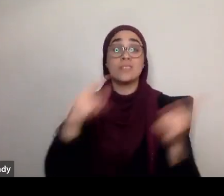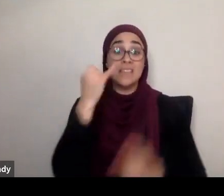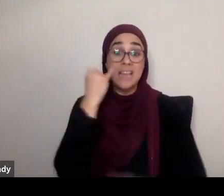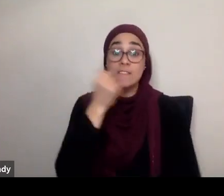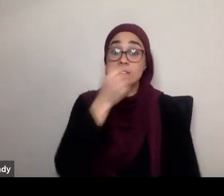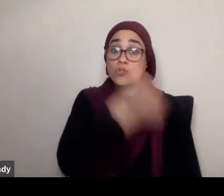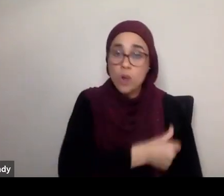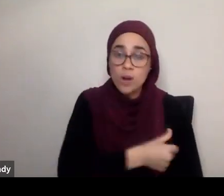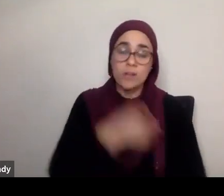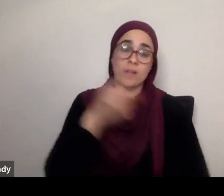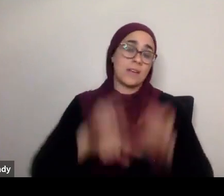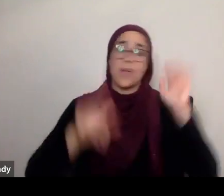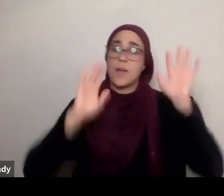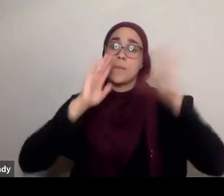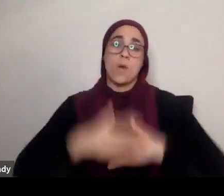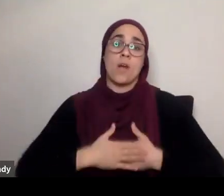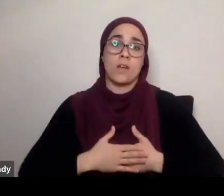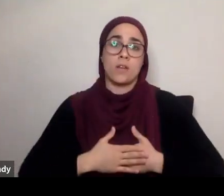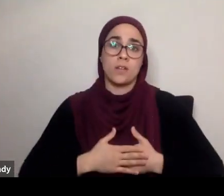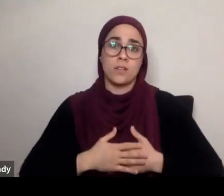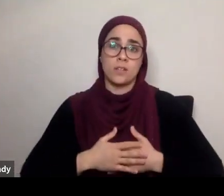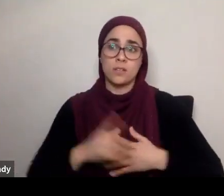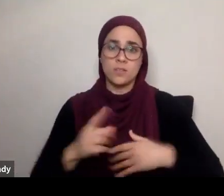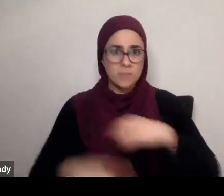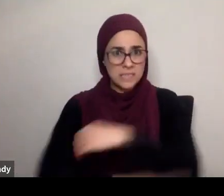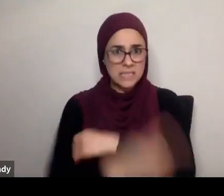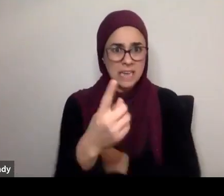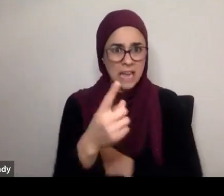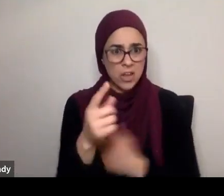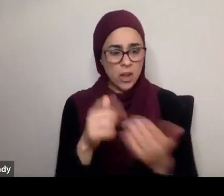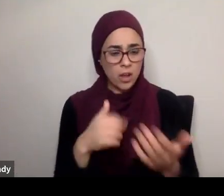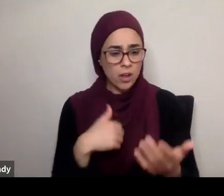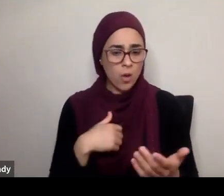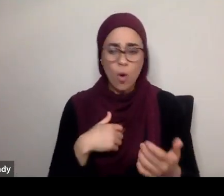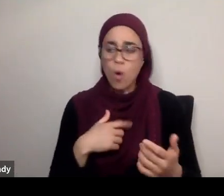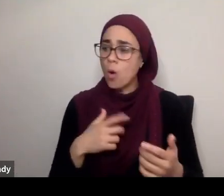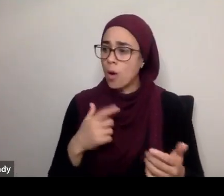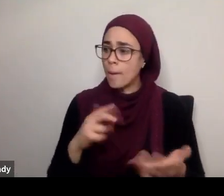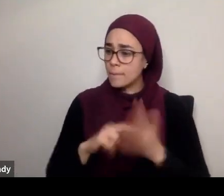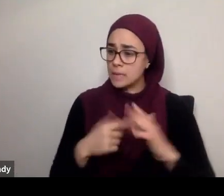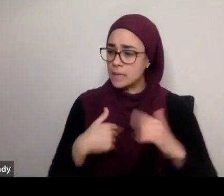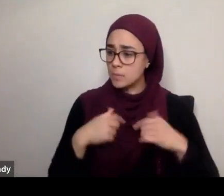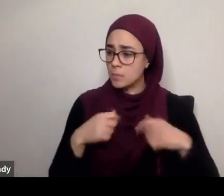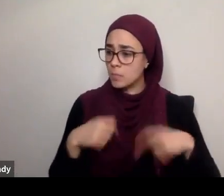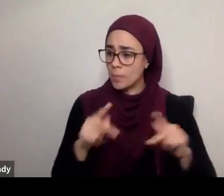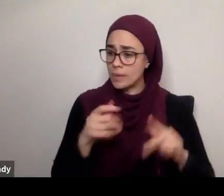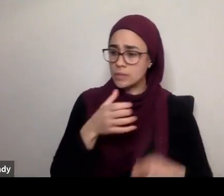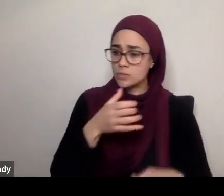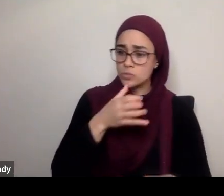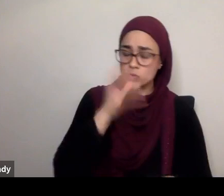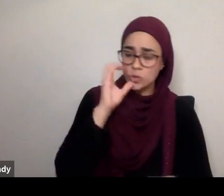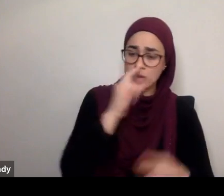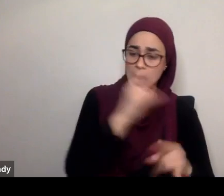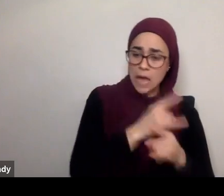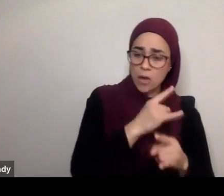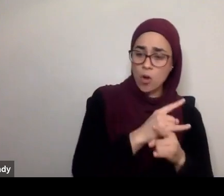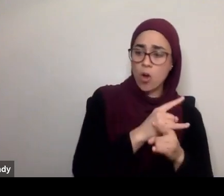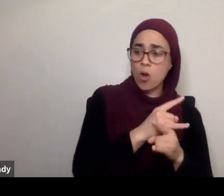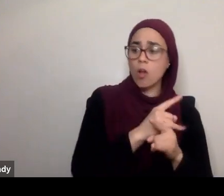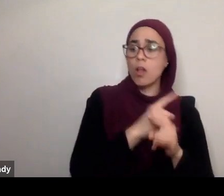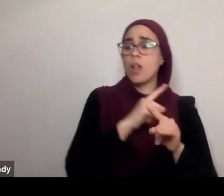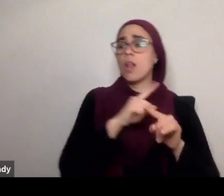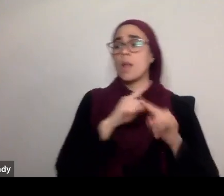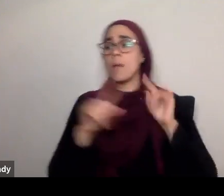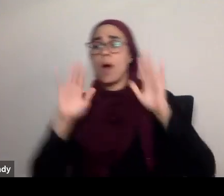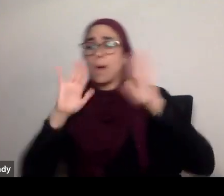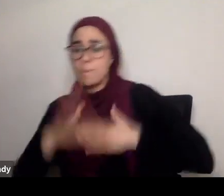You can't basically read this ayah now, and be like, listen, I'm just going to drink a little bit, and when it's time to pray, I'm going to make sure that I'm not drunk anymore. No,